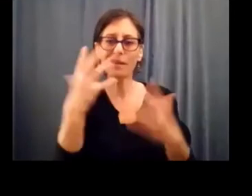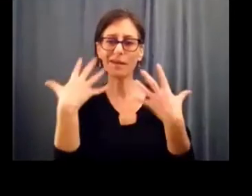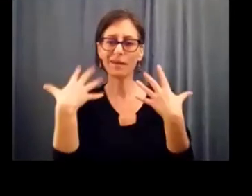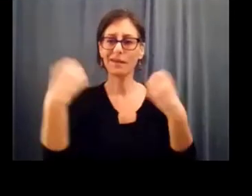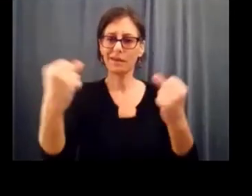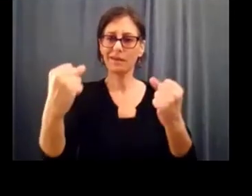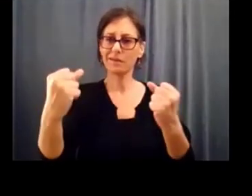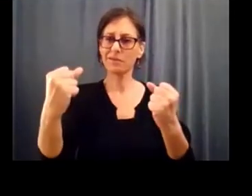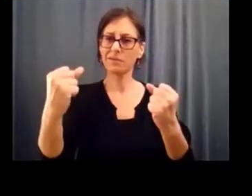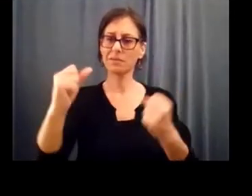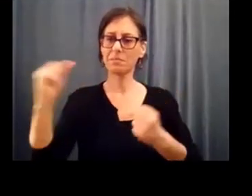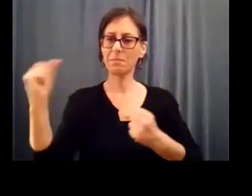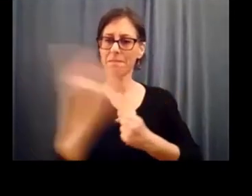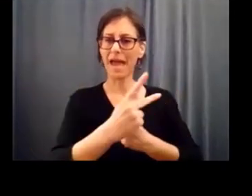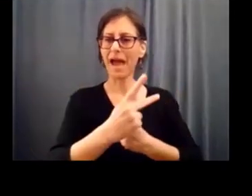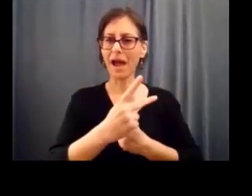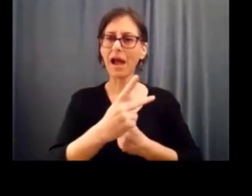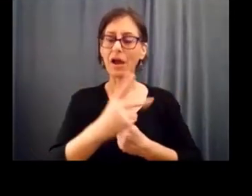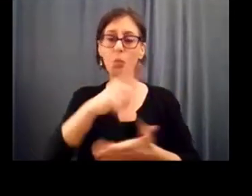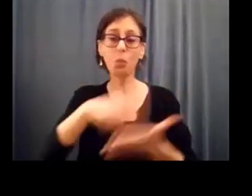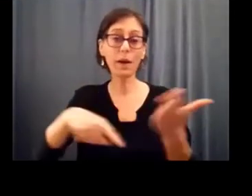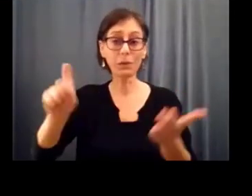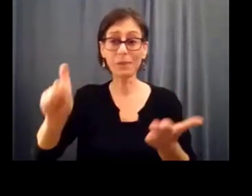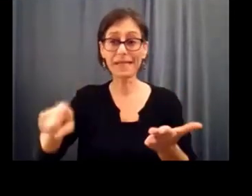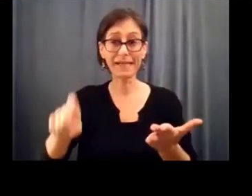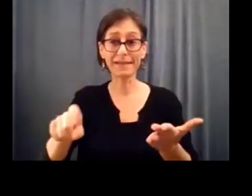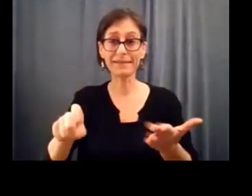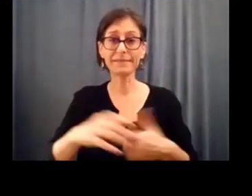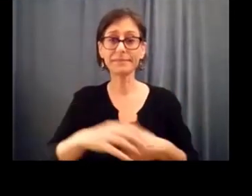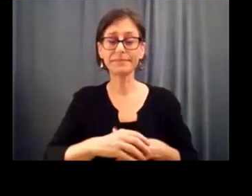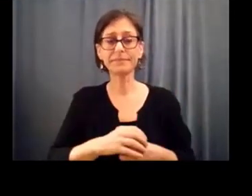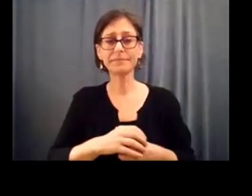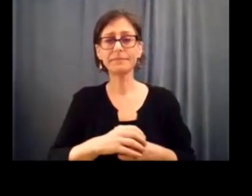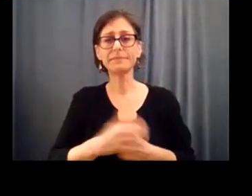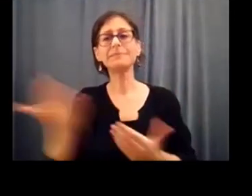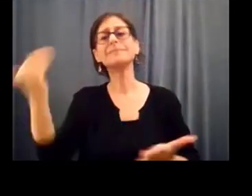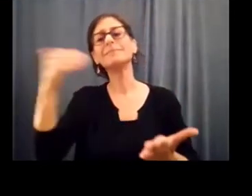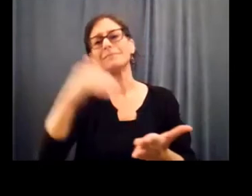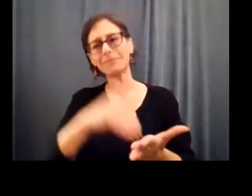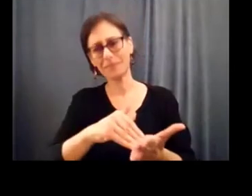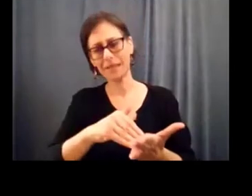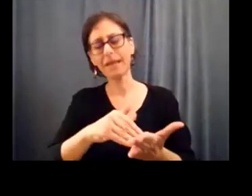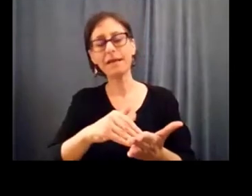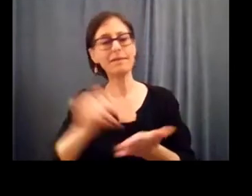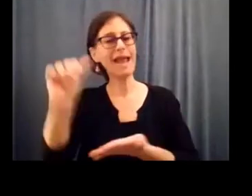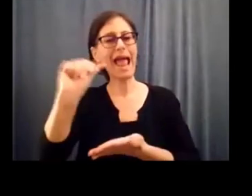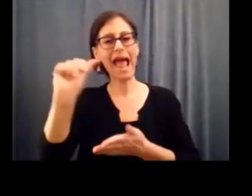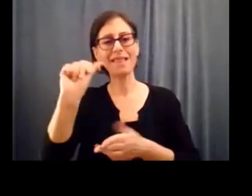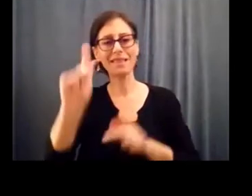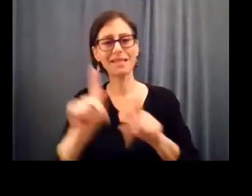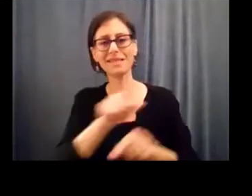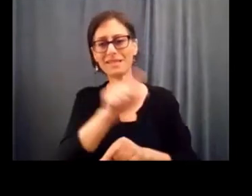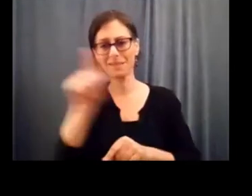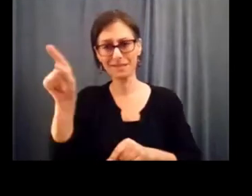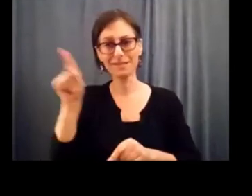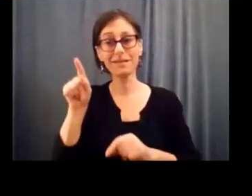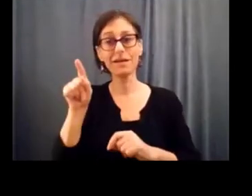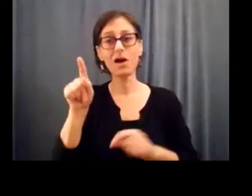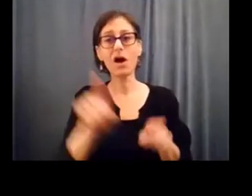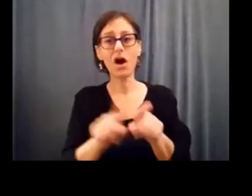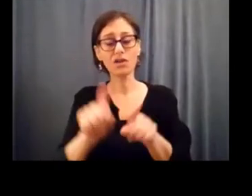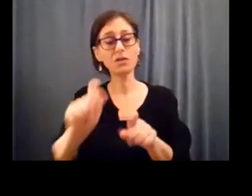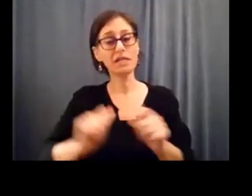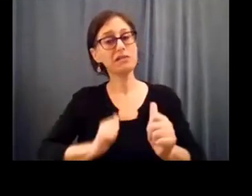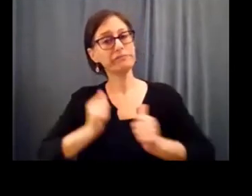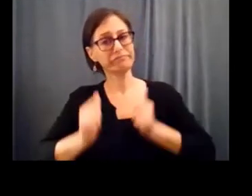get that healing that that you need so once again athletes need to really step